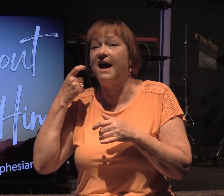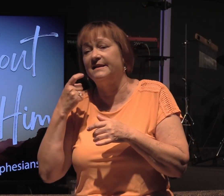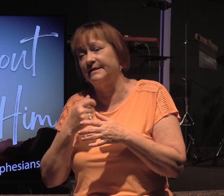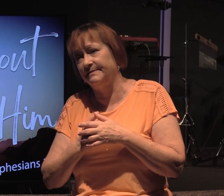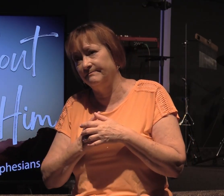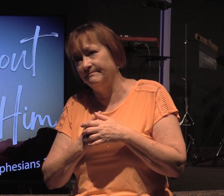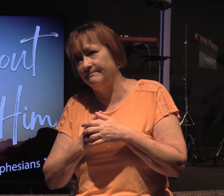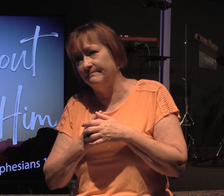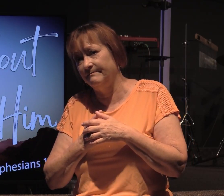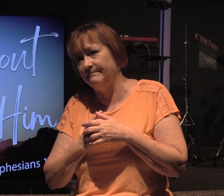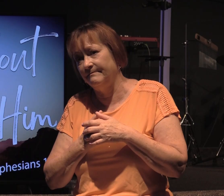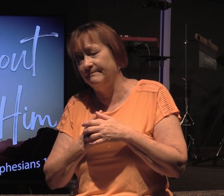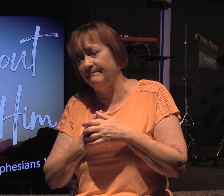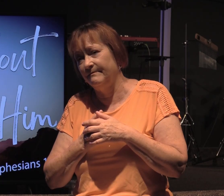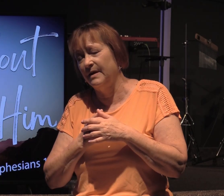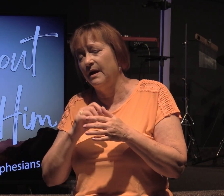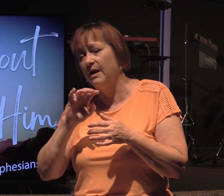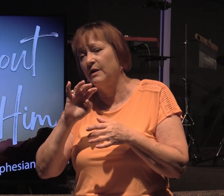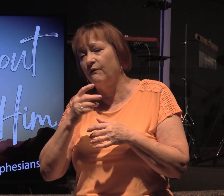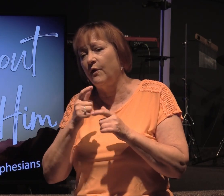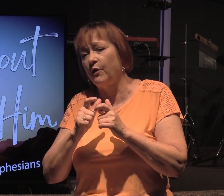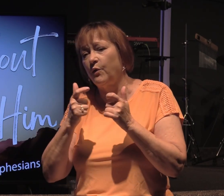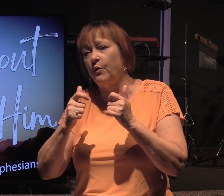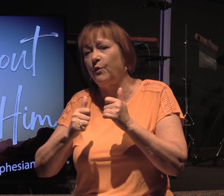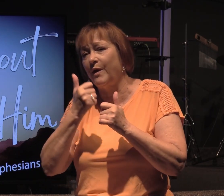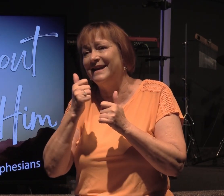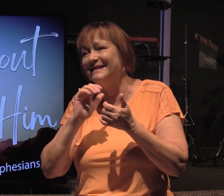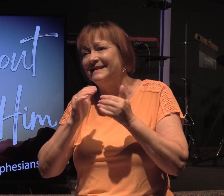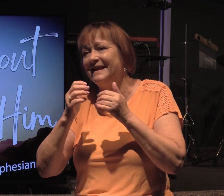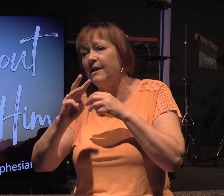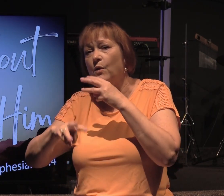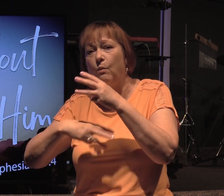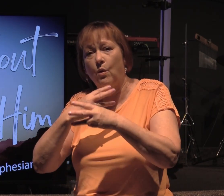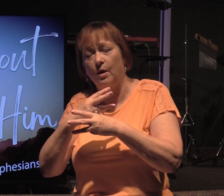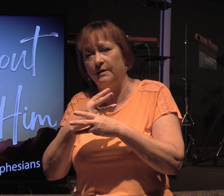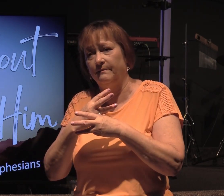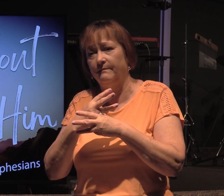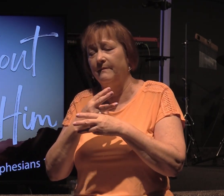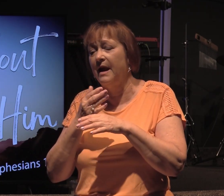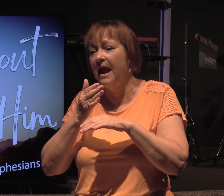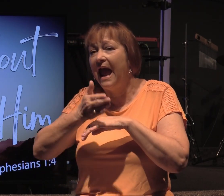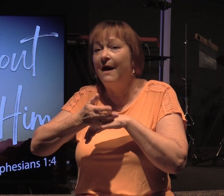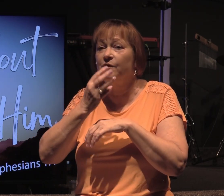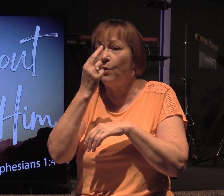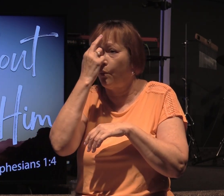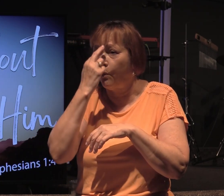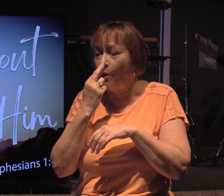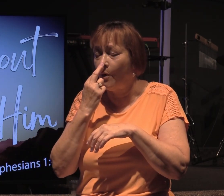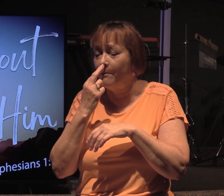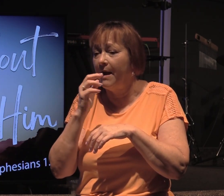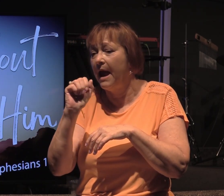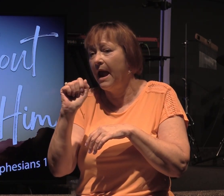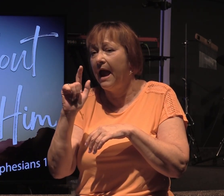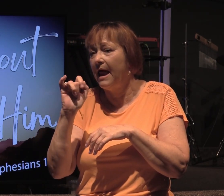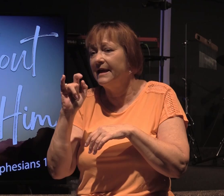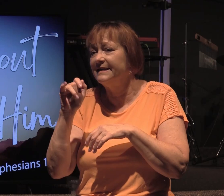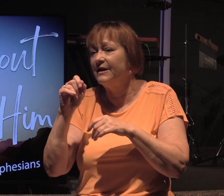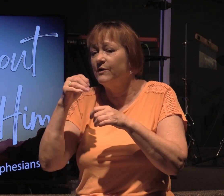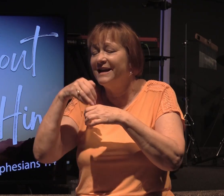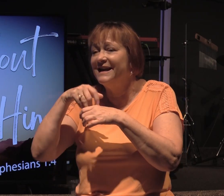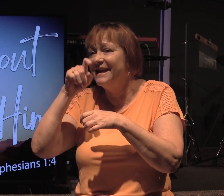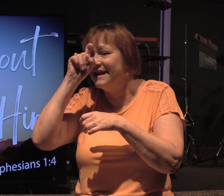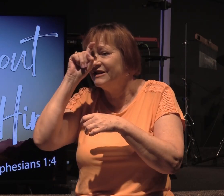It was the fourth greatest city in the world after Rome, Alexandria in Egypt,